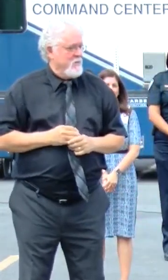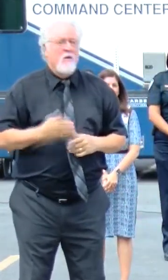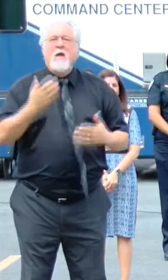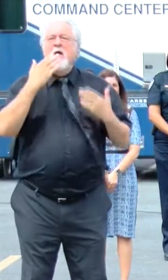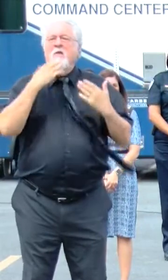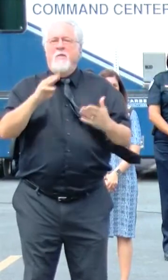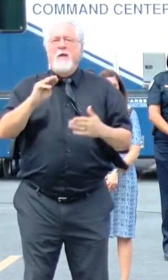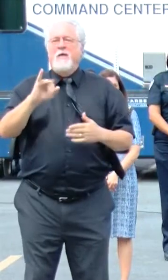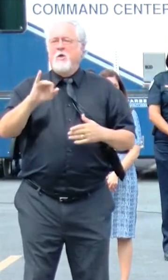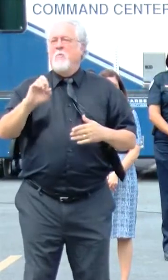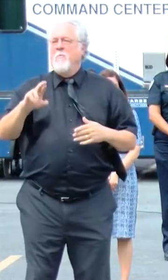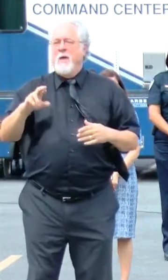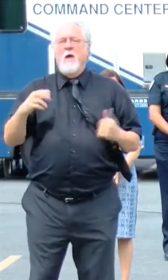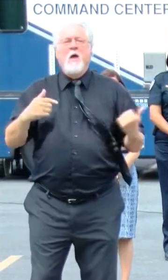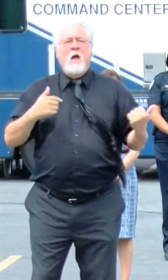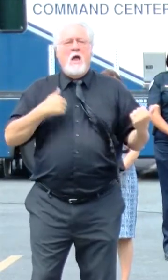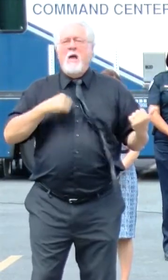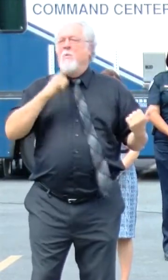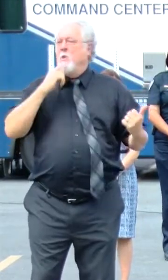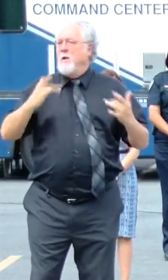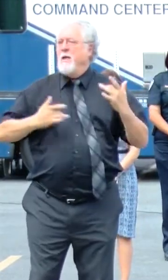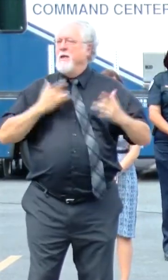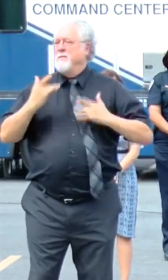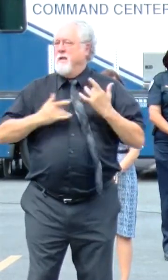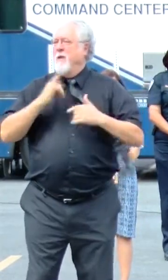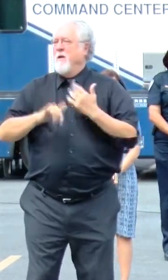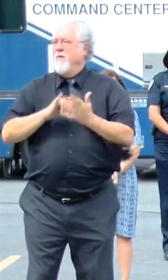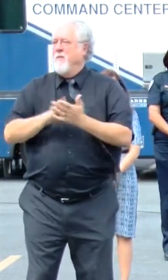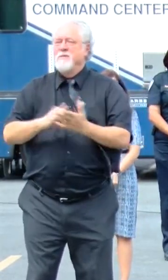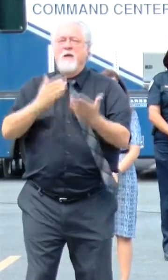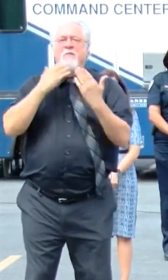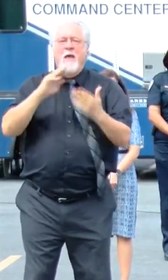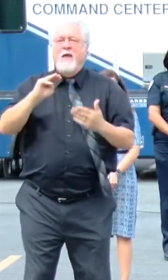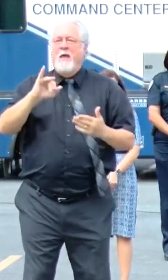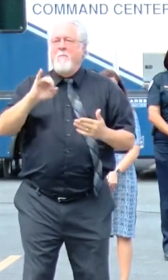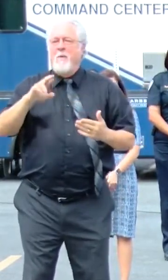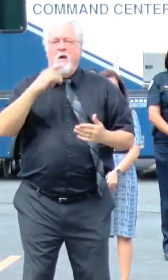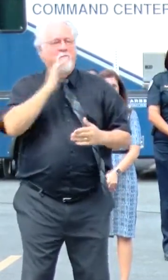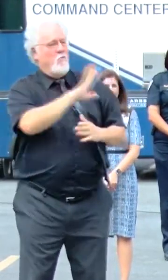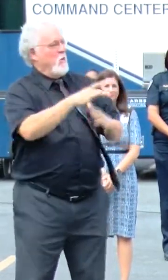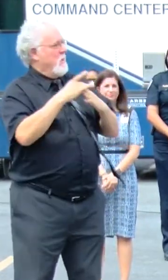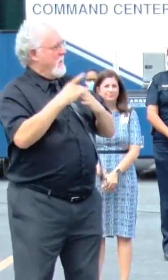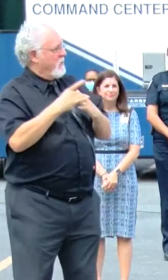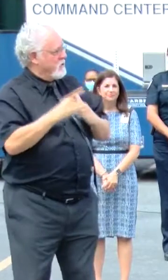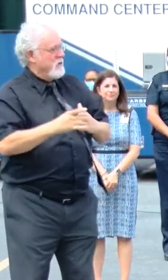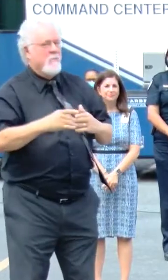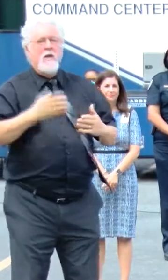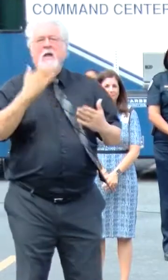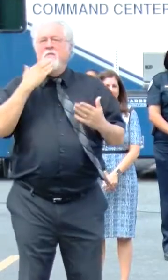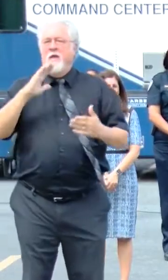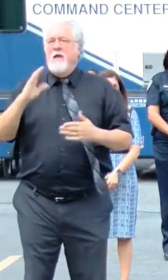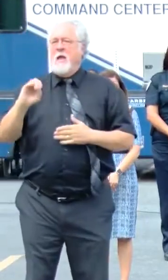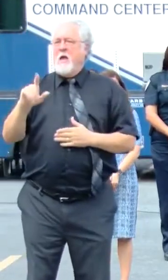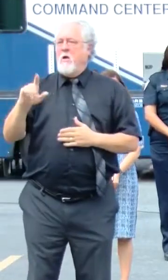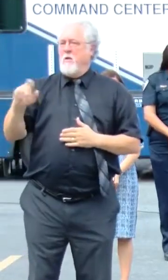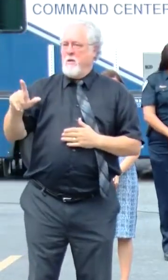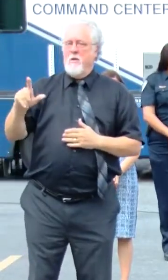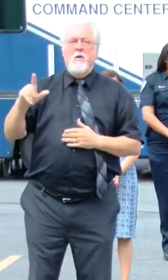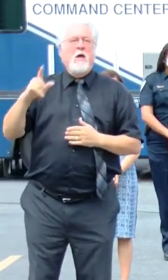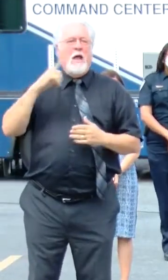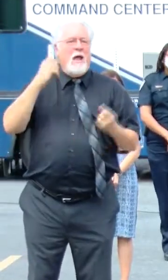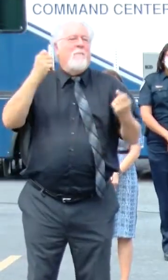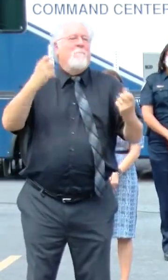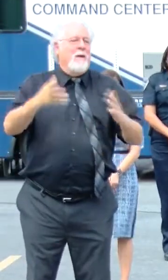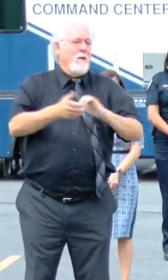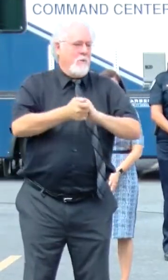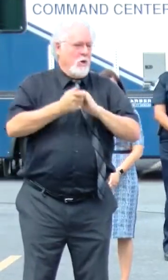Thank you, Mayor. I am really excited about this. I want to thank the mayor for her leadership. I want to thank Our Lady of the Lake and our many